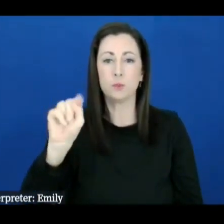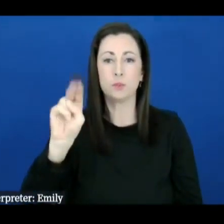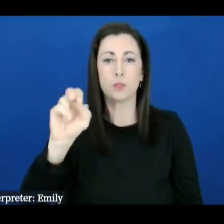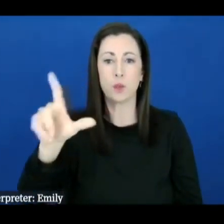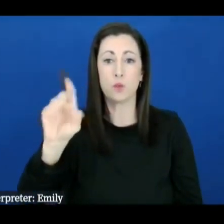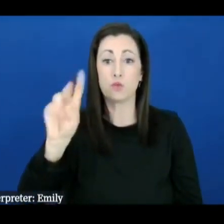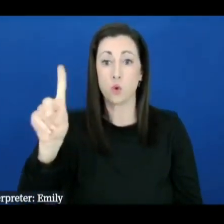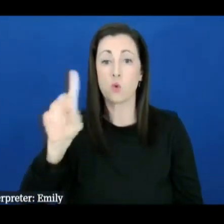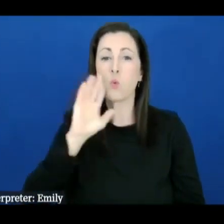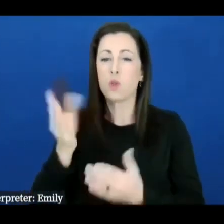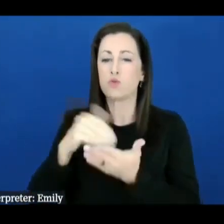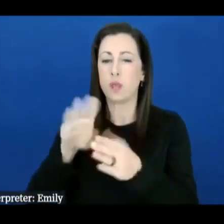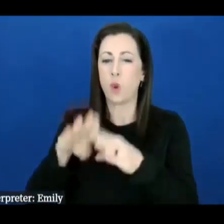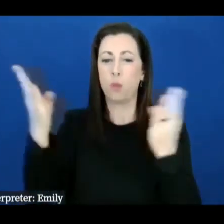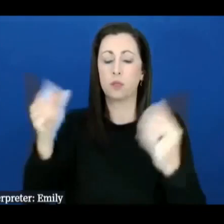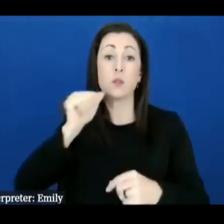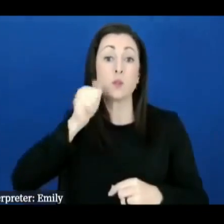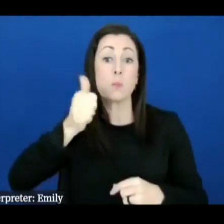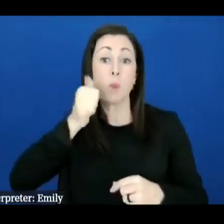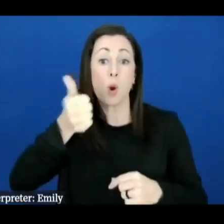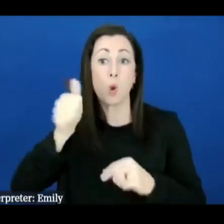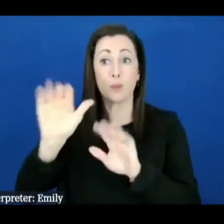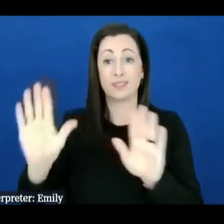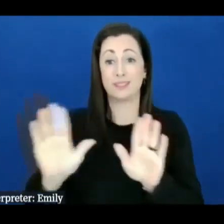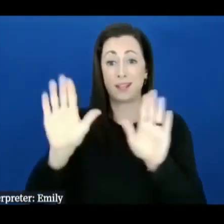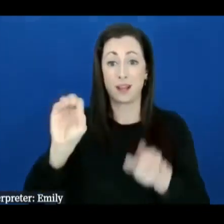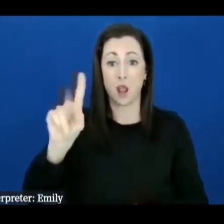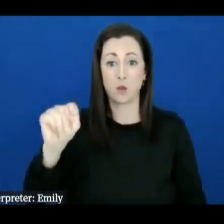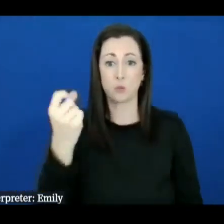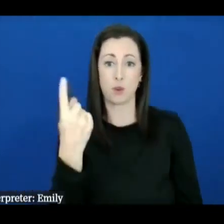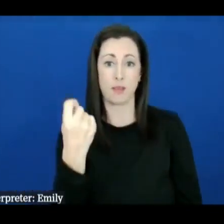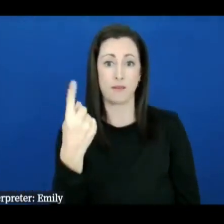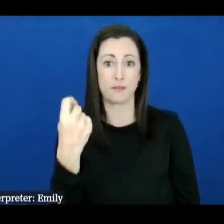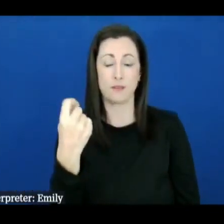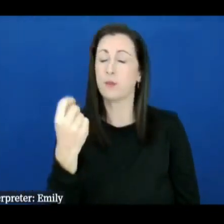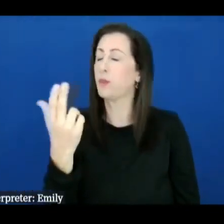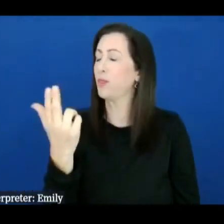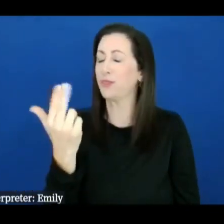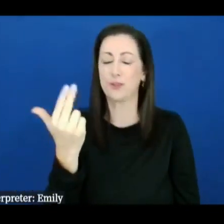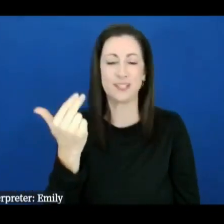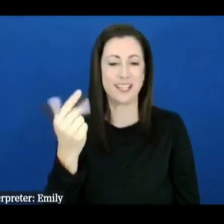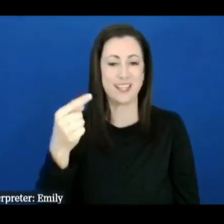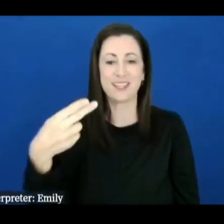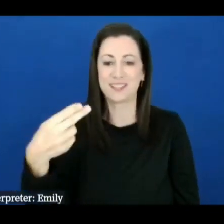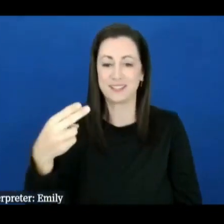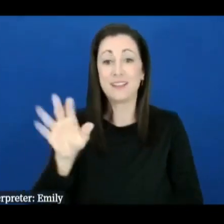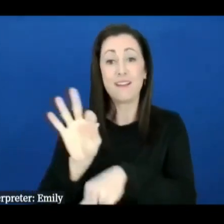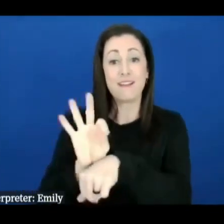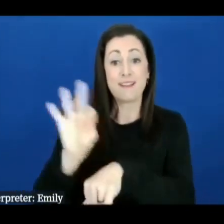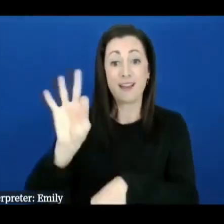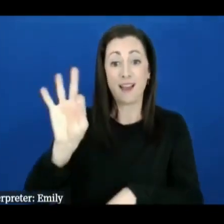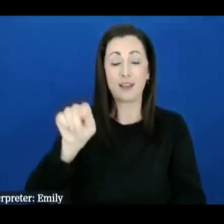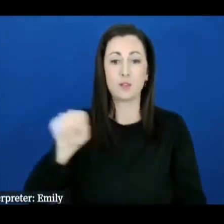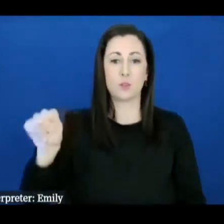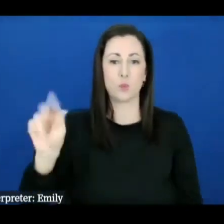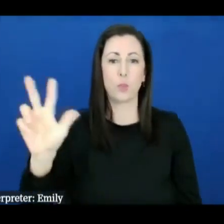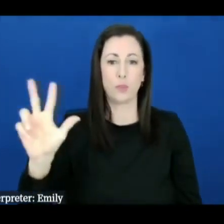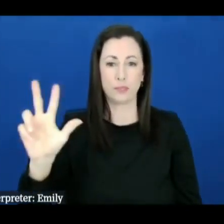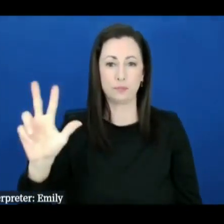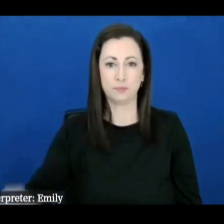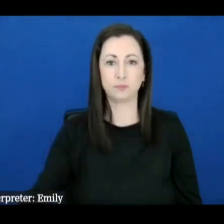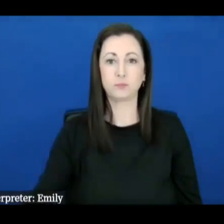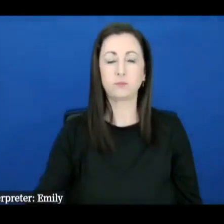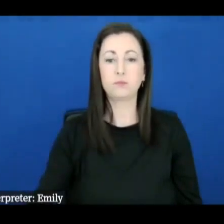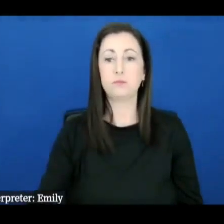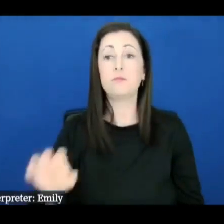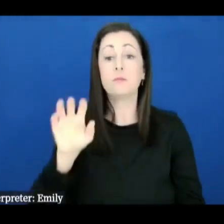tomorrow saturday sunday october 11 october 13 from 9 a.m. to 3 p.m. that is